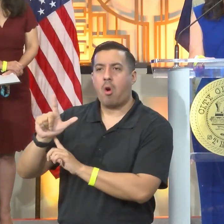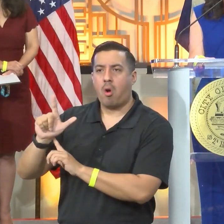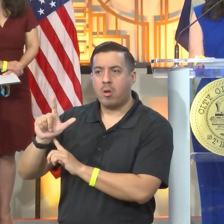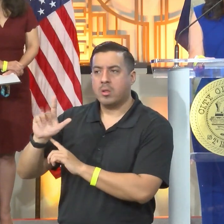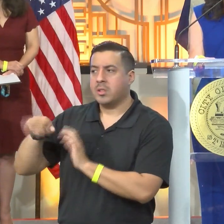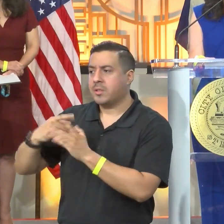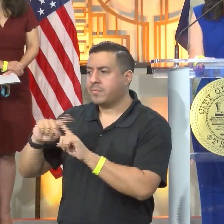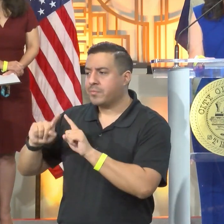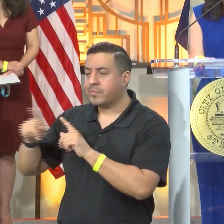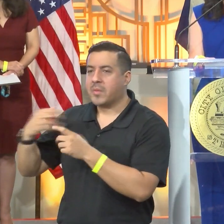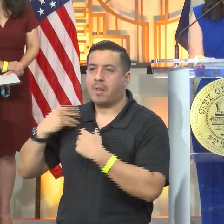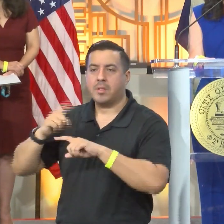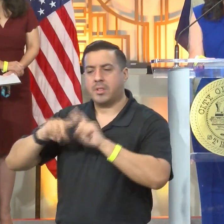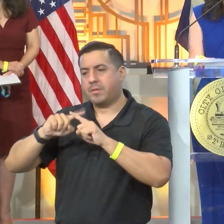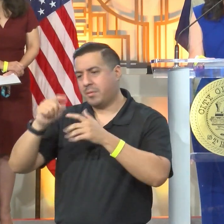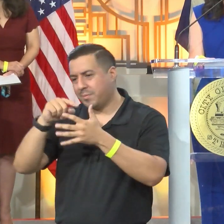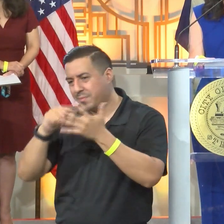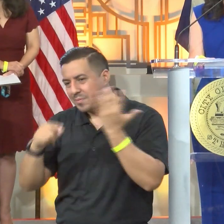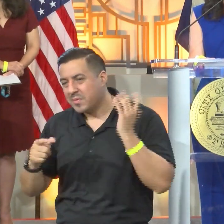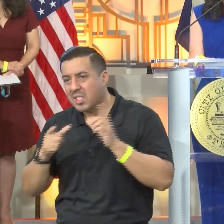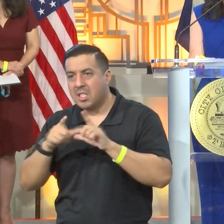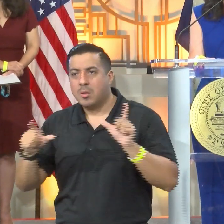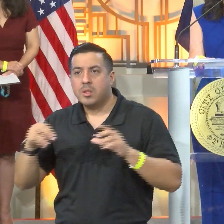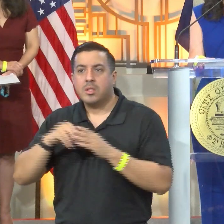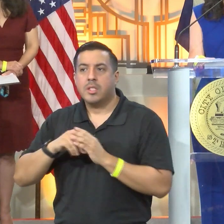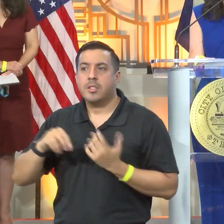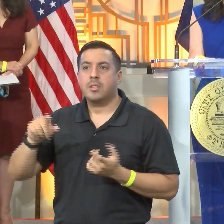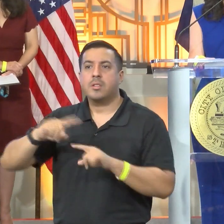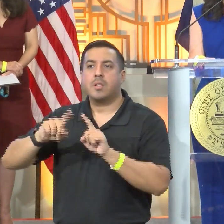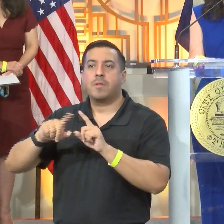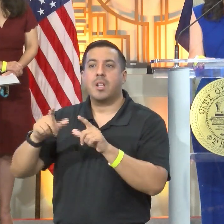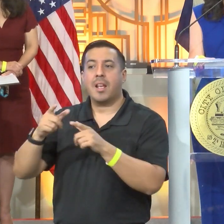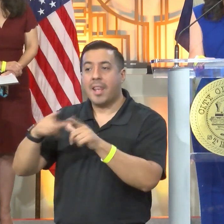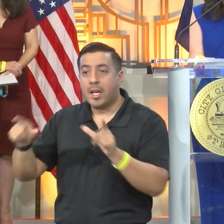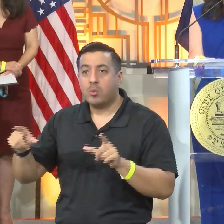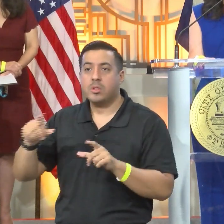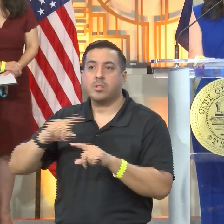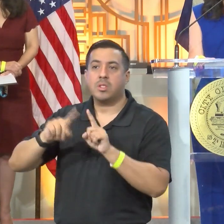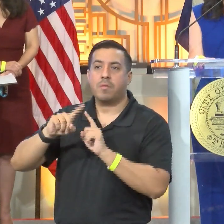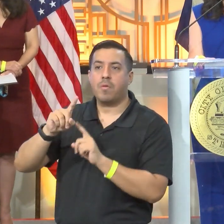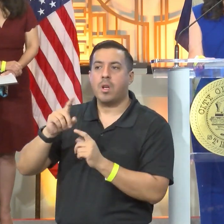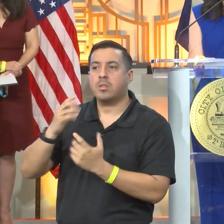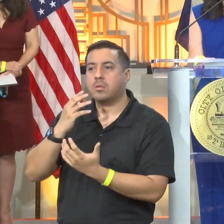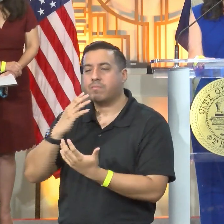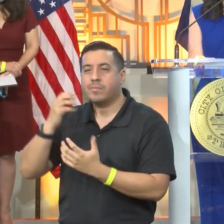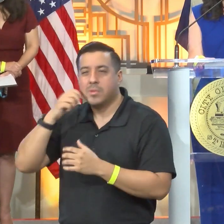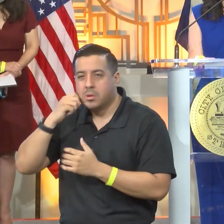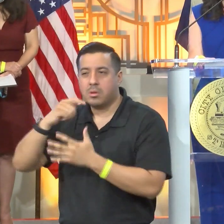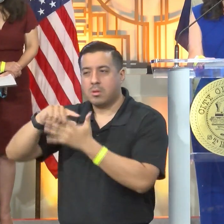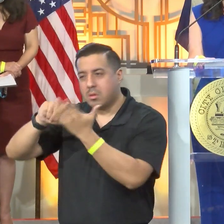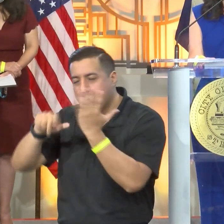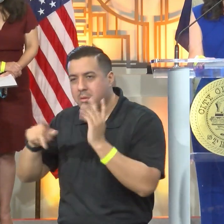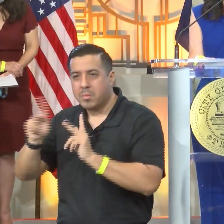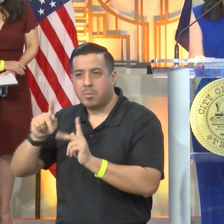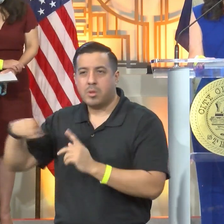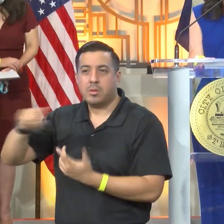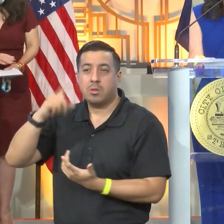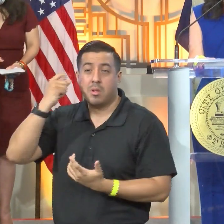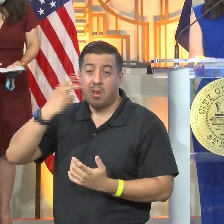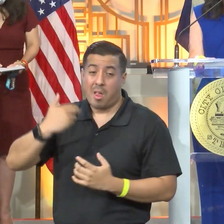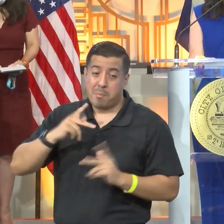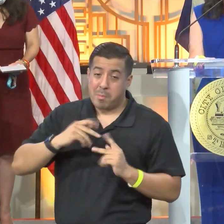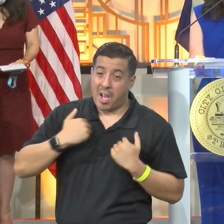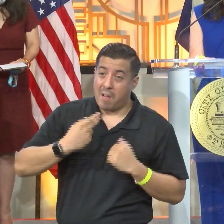conducted multilingual town halls to educate communities of color on COVID-19, and how comorbid conditions such as high blood pressure